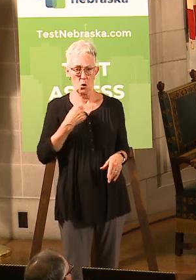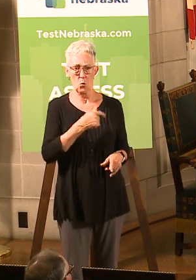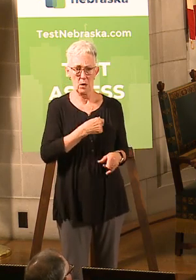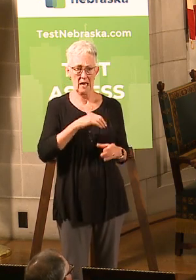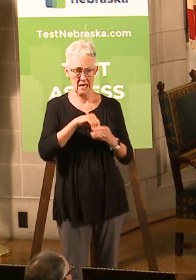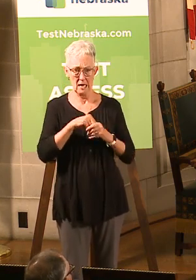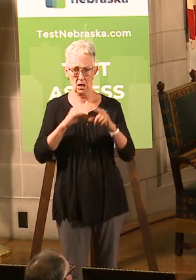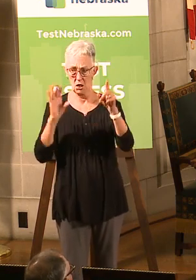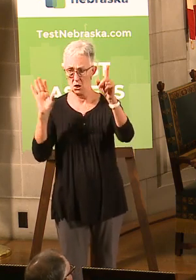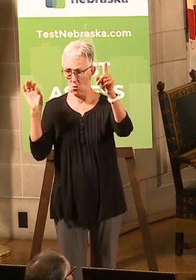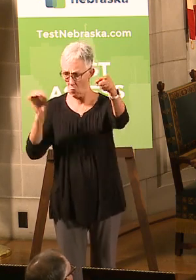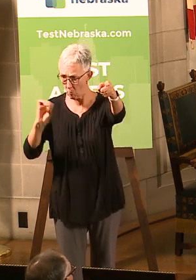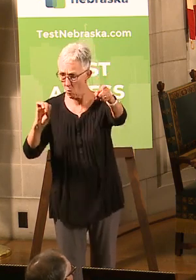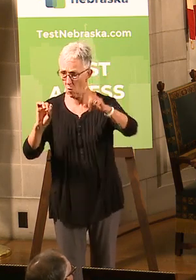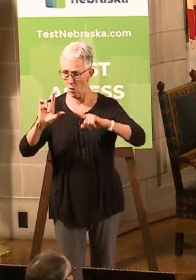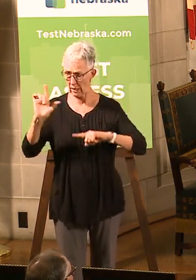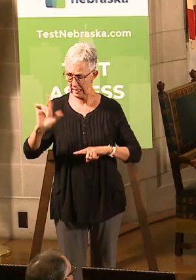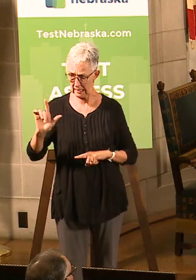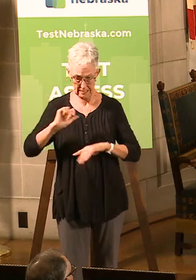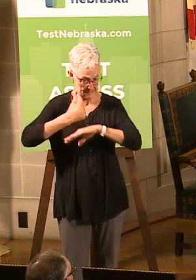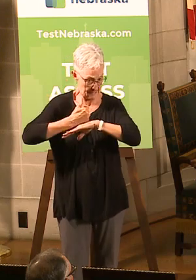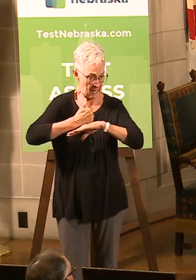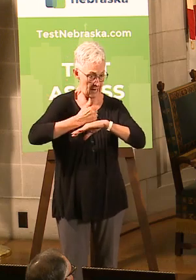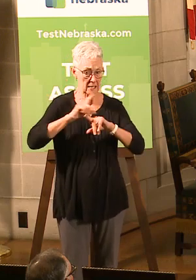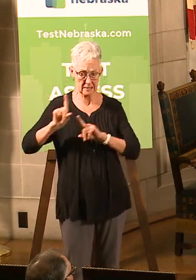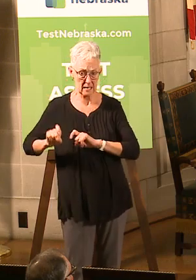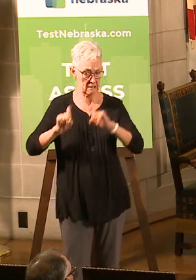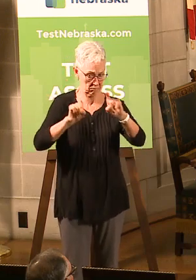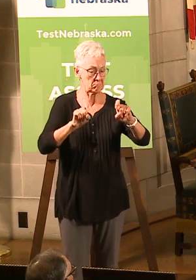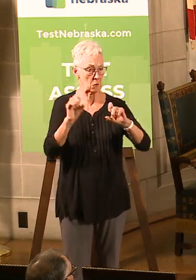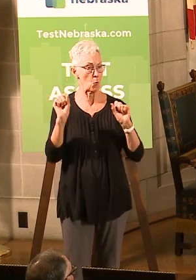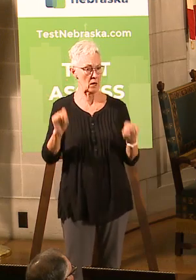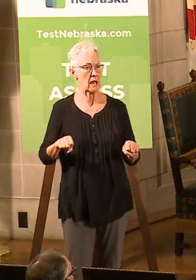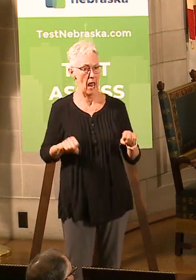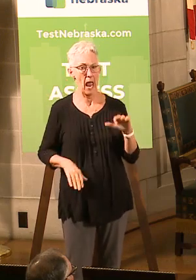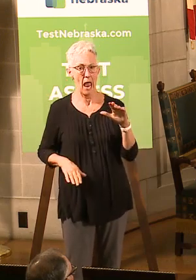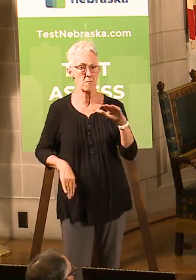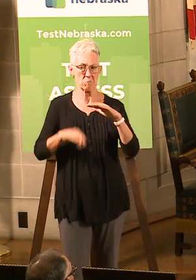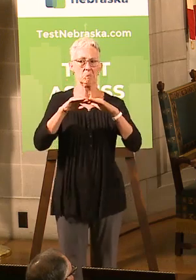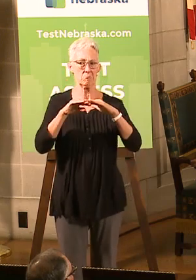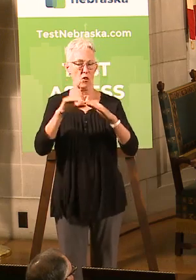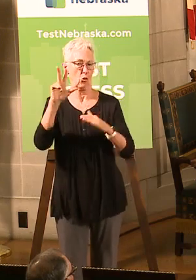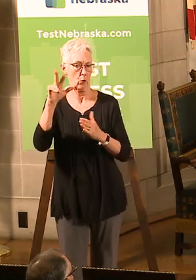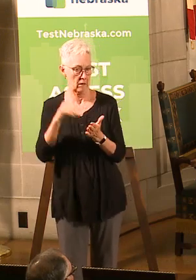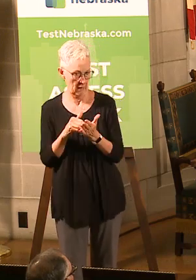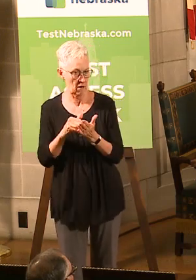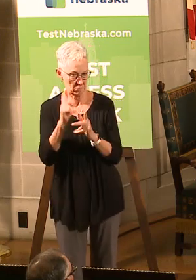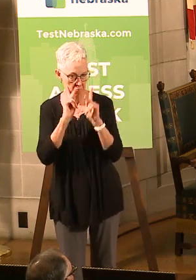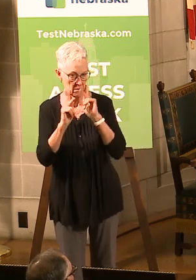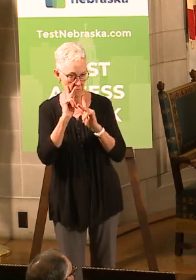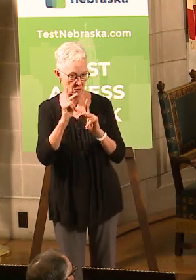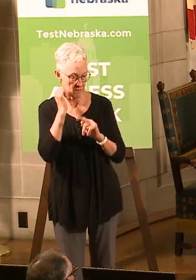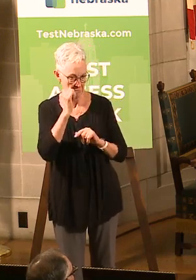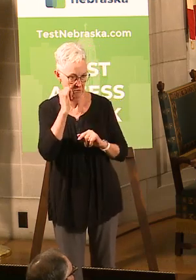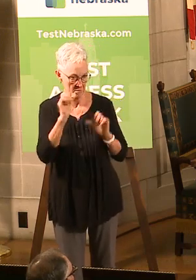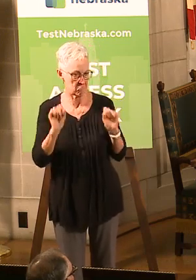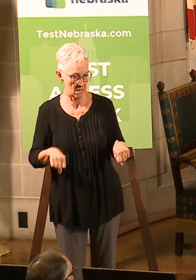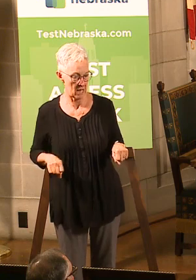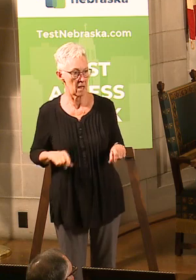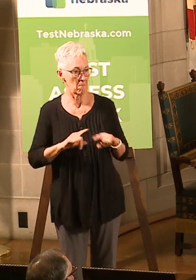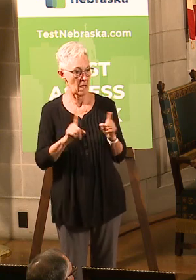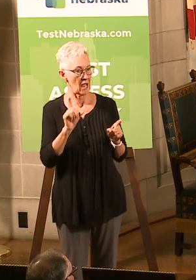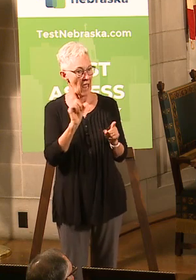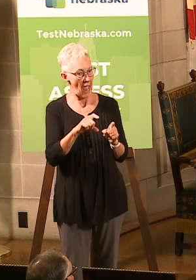Lincoln, we can easily get to those 3,000 scheduling slots per day. And we know we've got to travel around to other parts of the state as well.